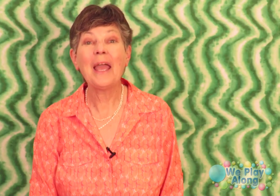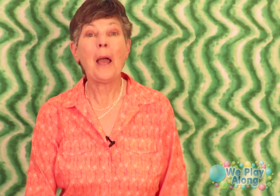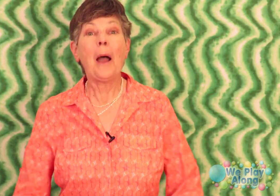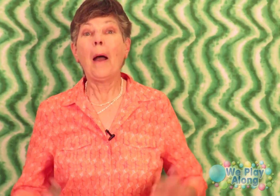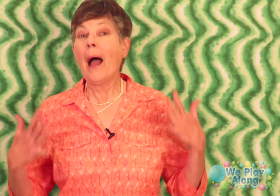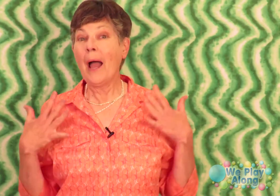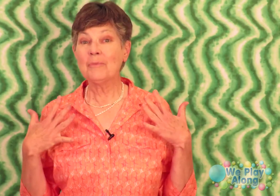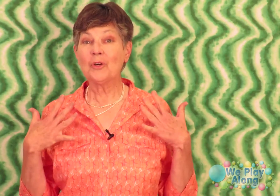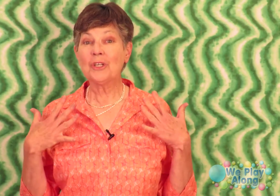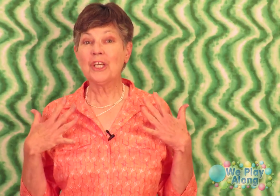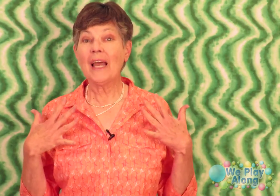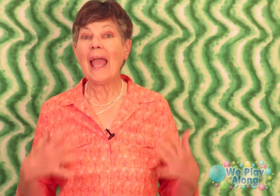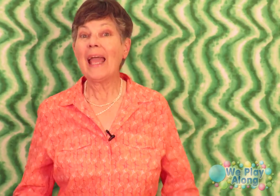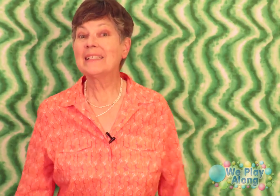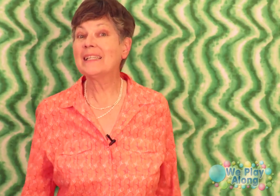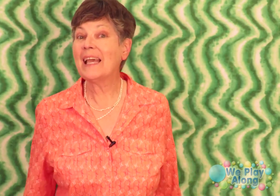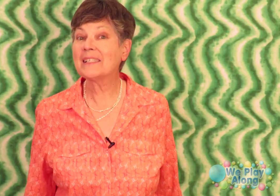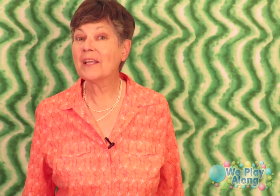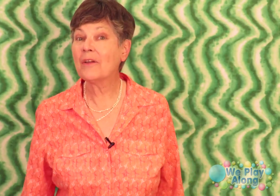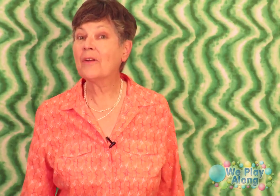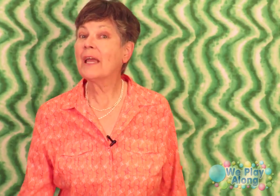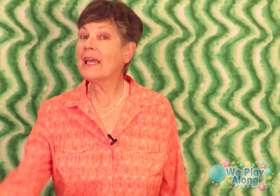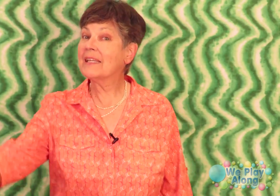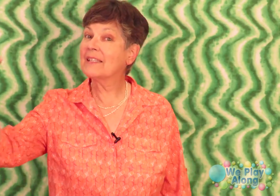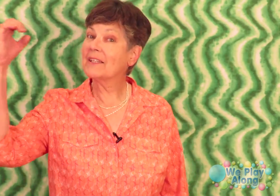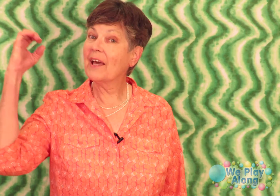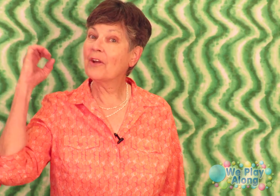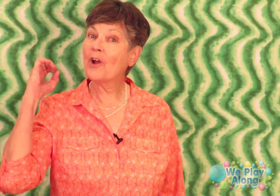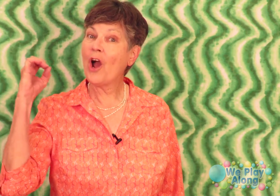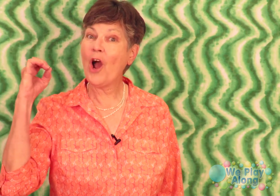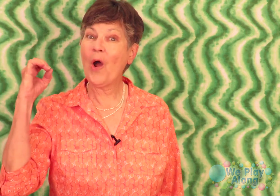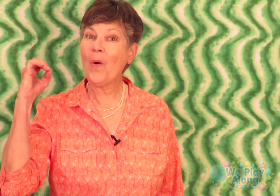Hi I'm Georgia and today's letter is the letter O